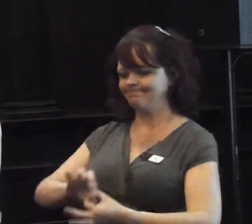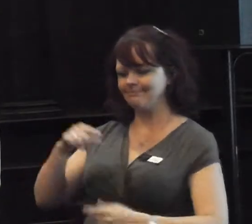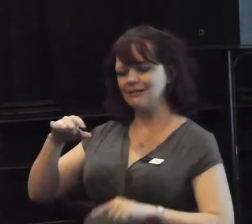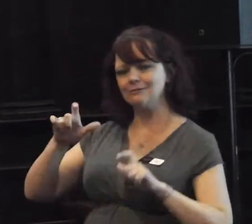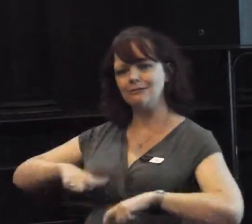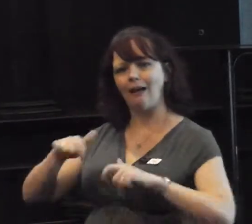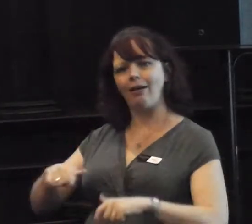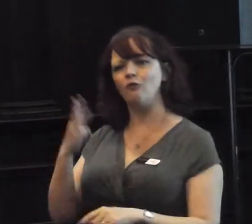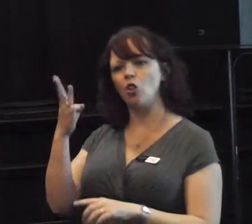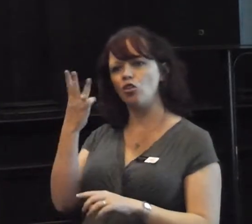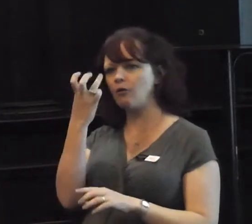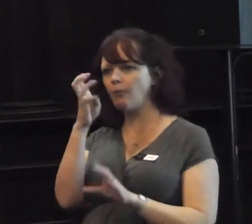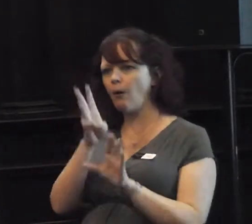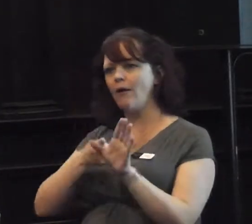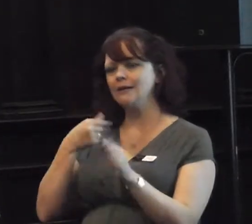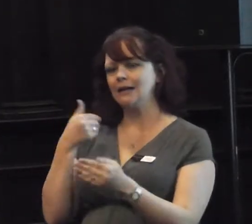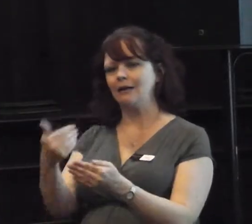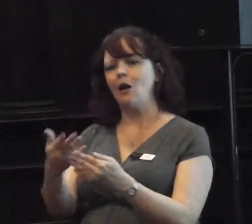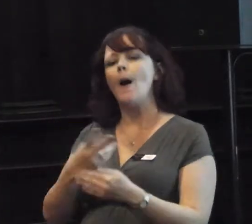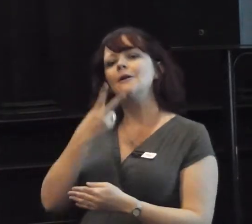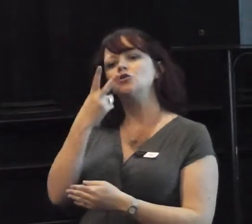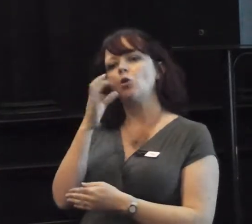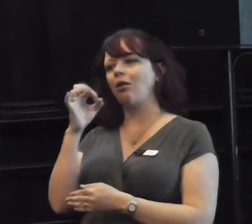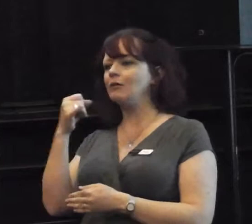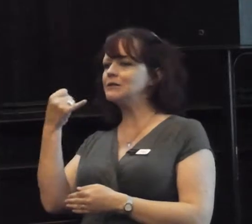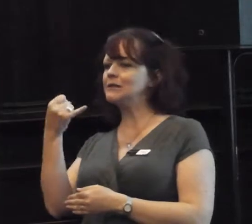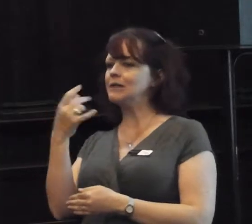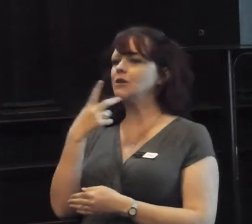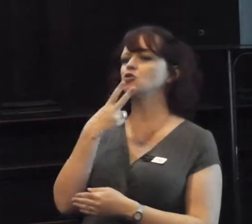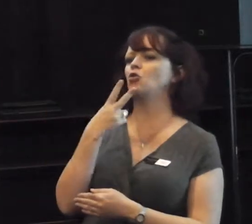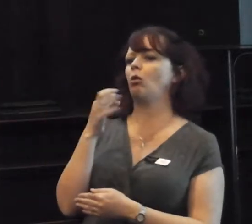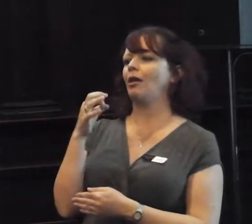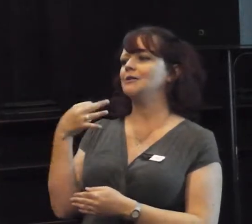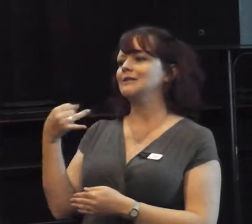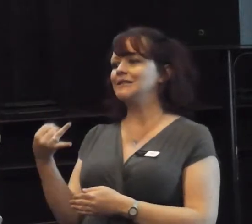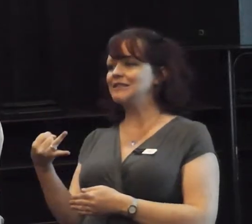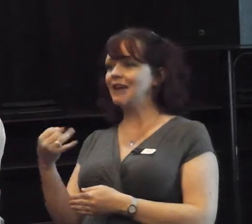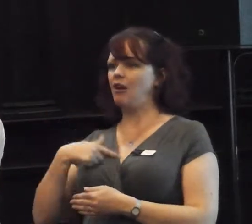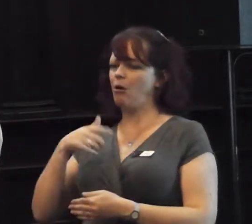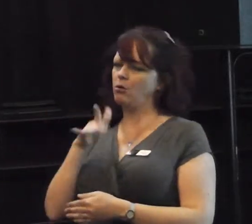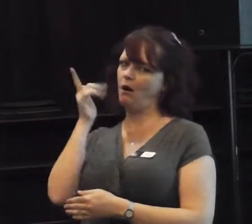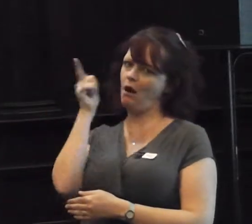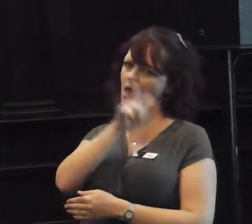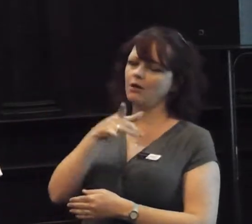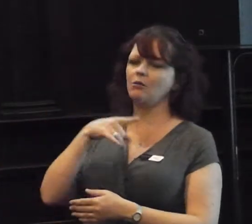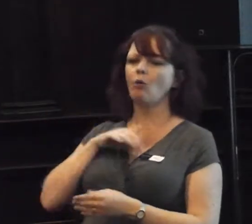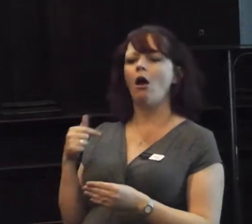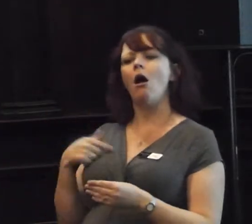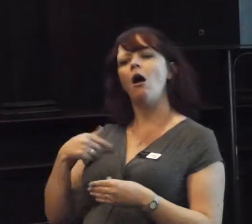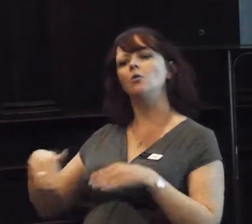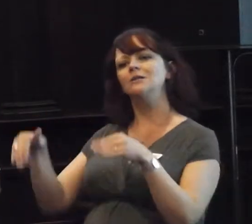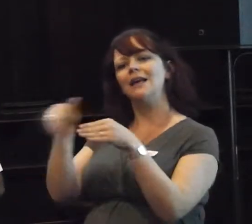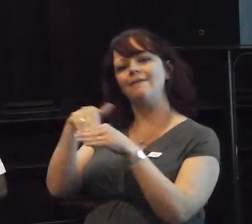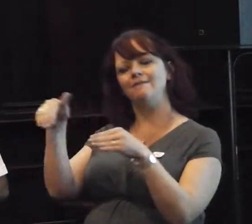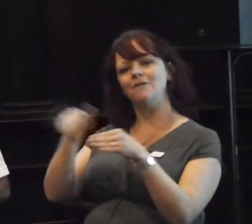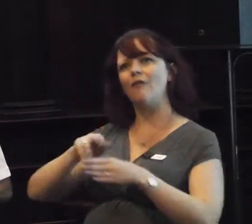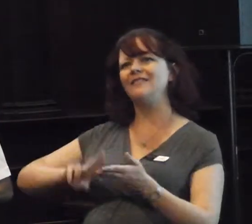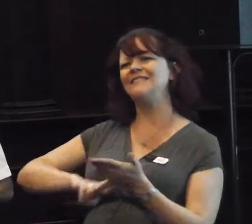But in 2006 and 2007, I was fortunate to be involved in the national